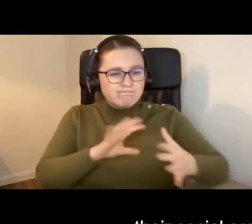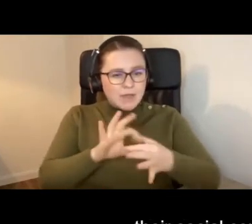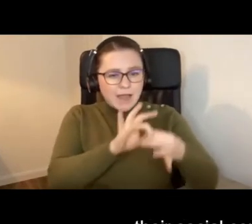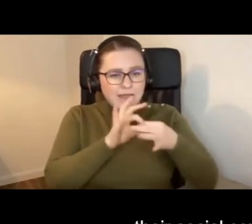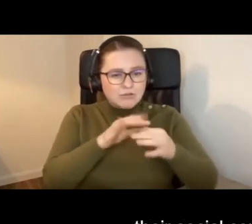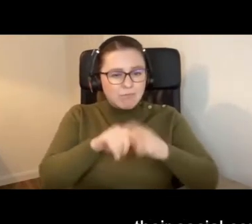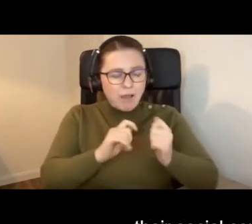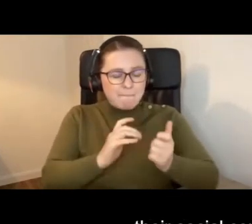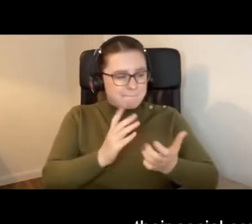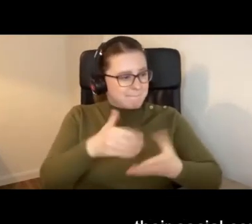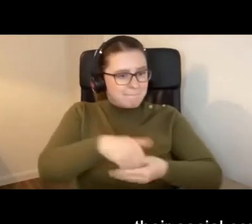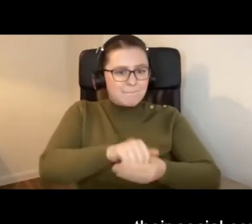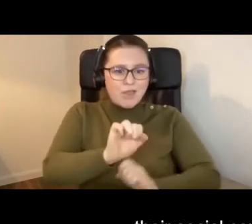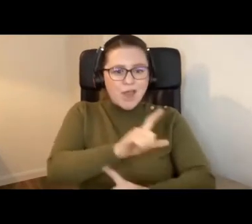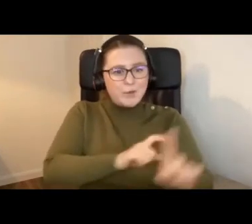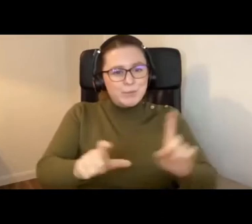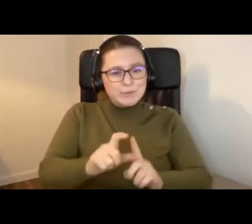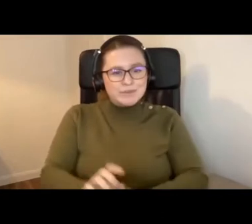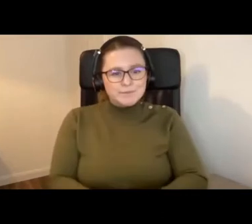active part of their community.